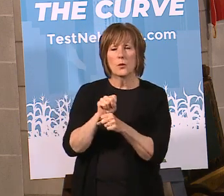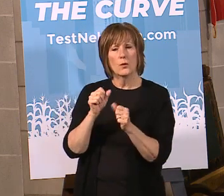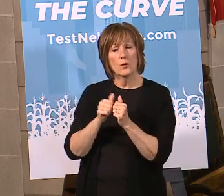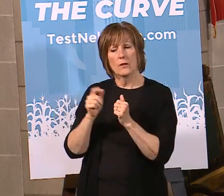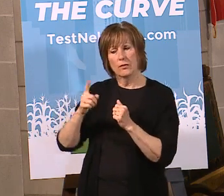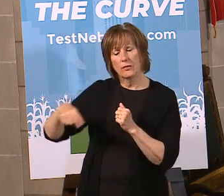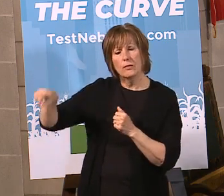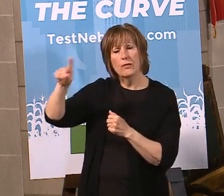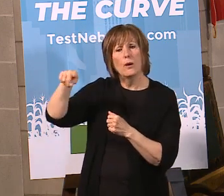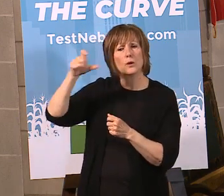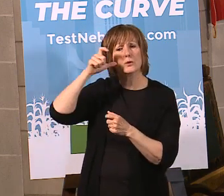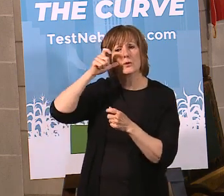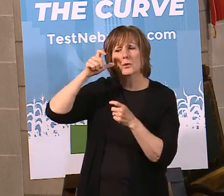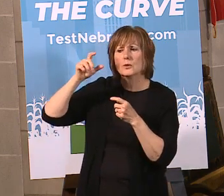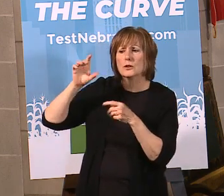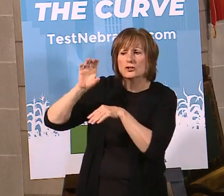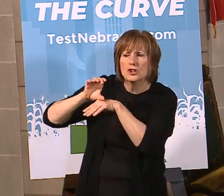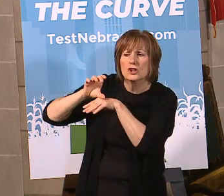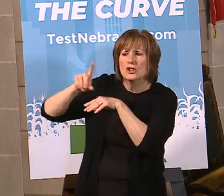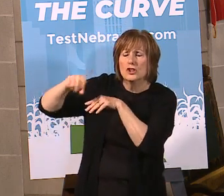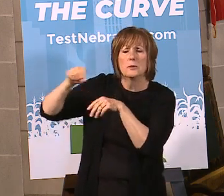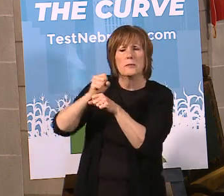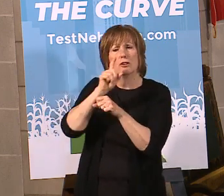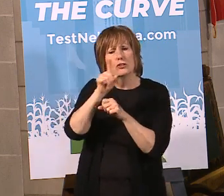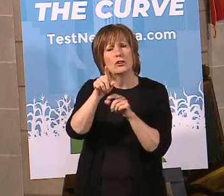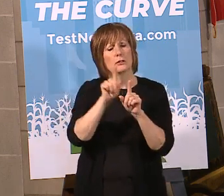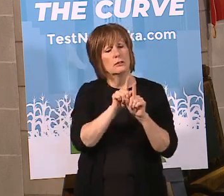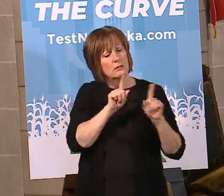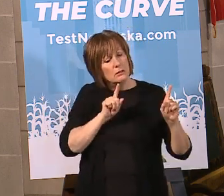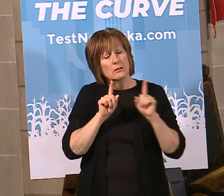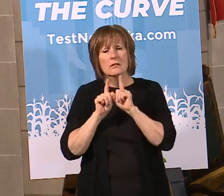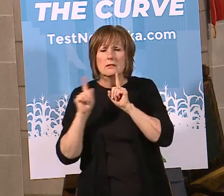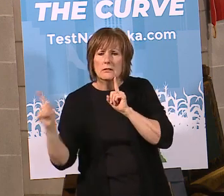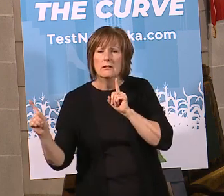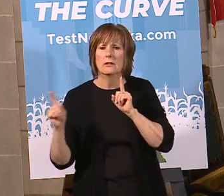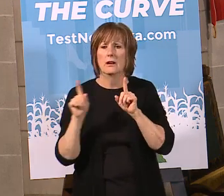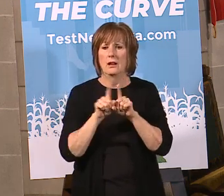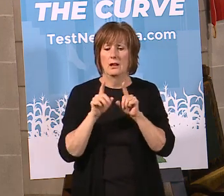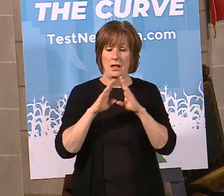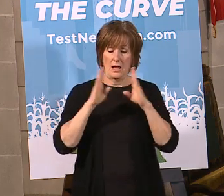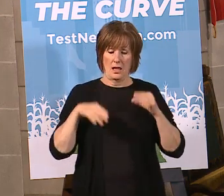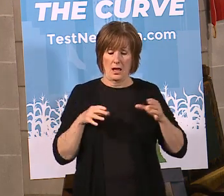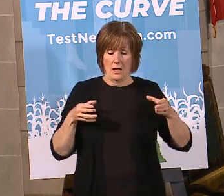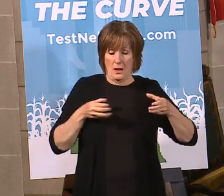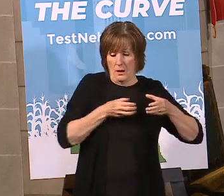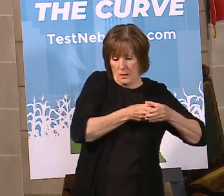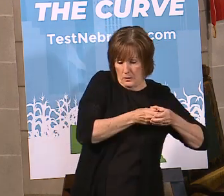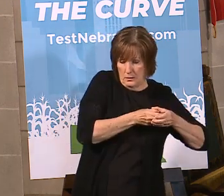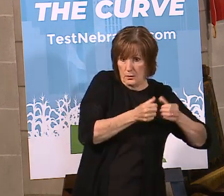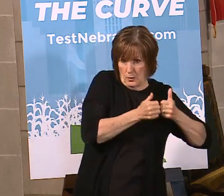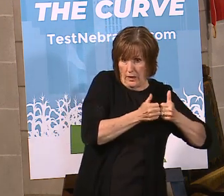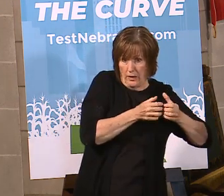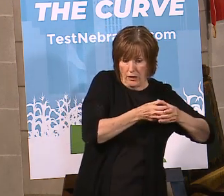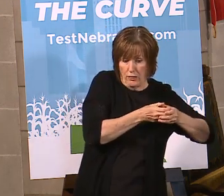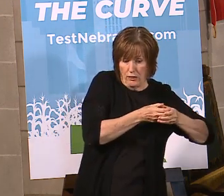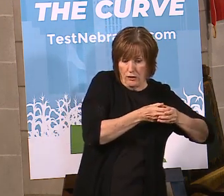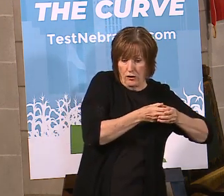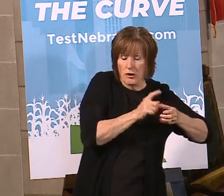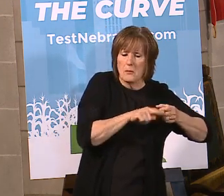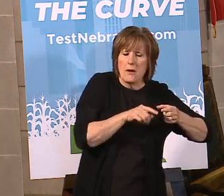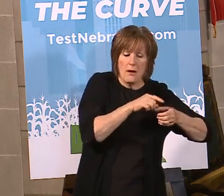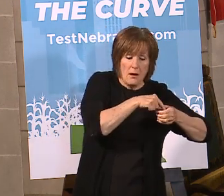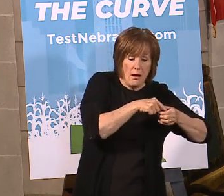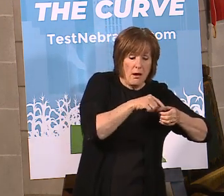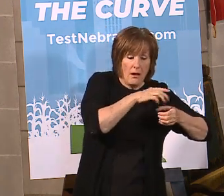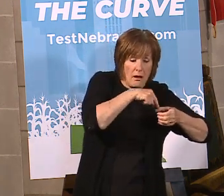those faith leaders to be able to make sure you're properly socially distancing. You know, for example, households remain together, but six feet away from